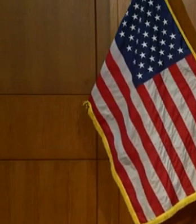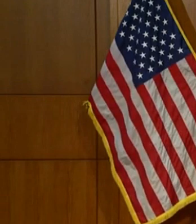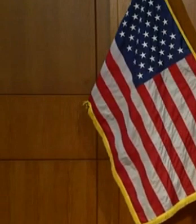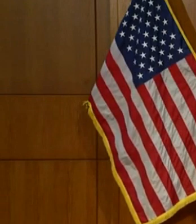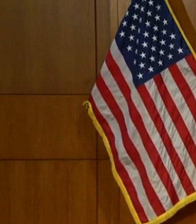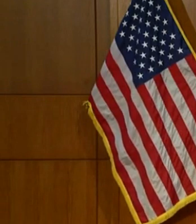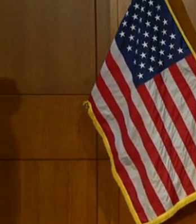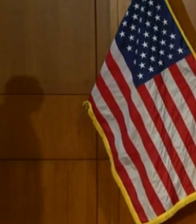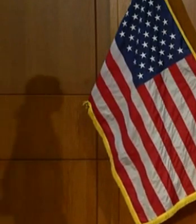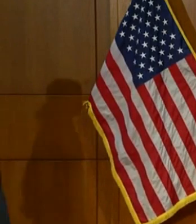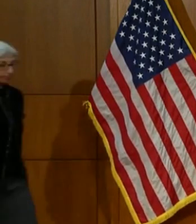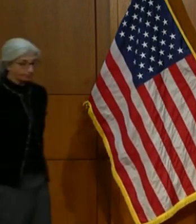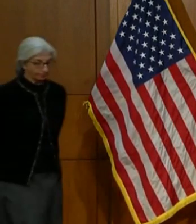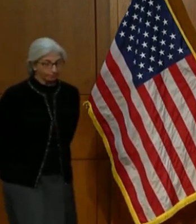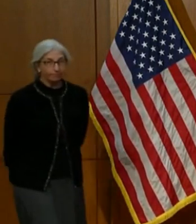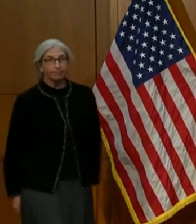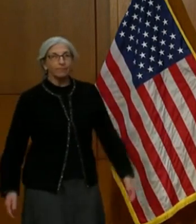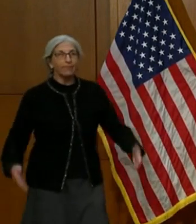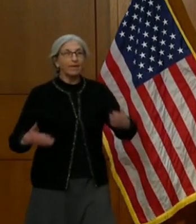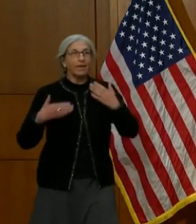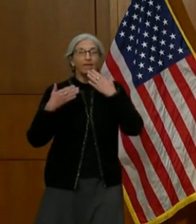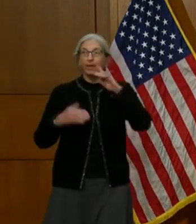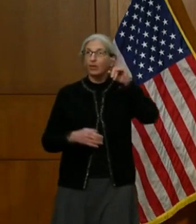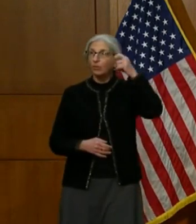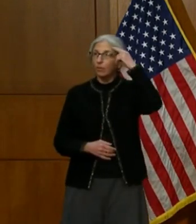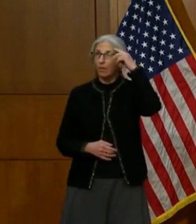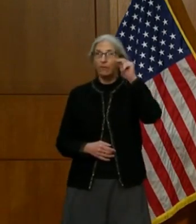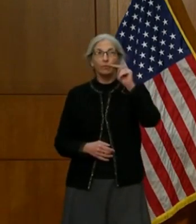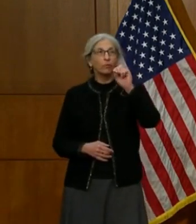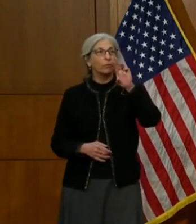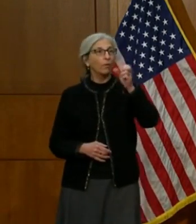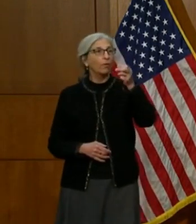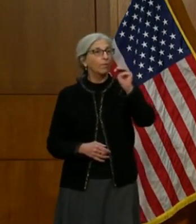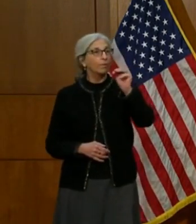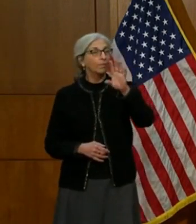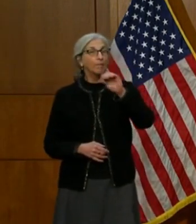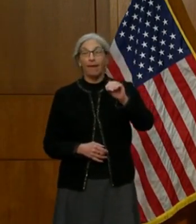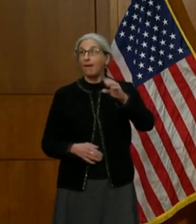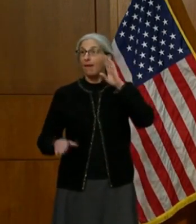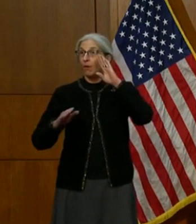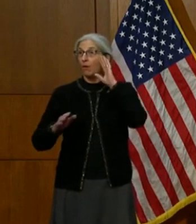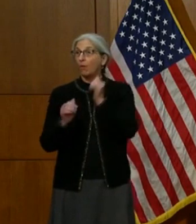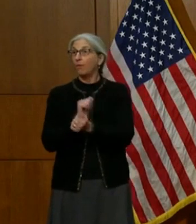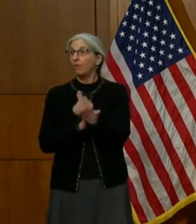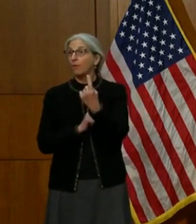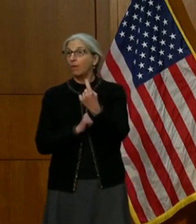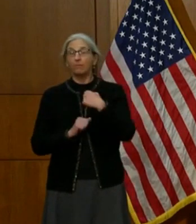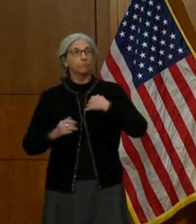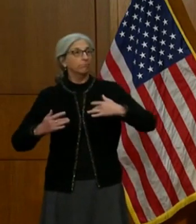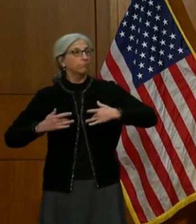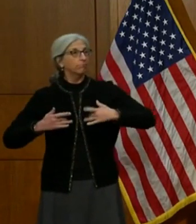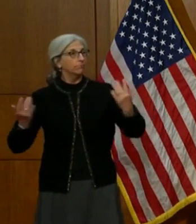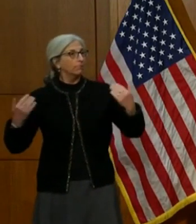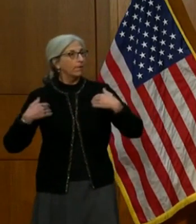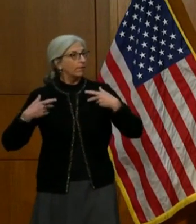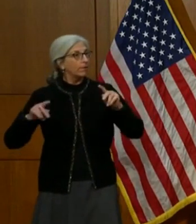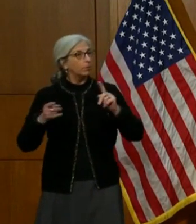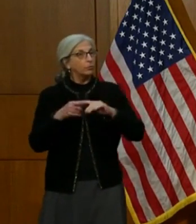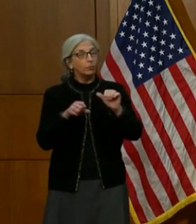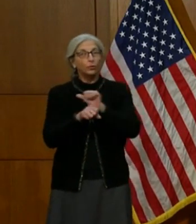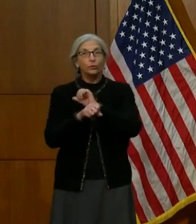Thank you, Governor Northam, and hello, everybody. Really excited to have this opportunity to serve with this incredible administration.